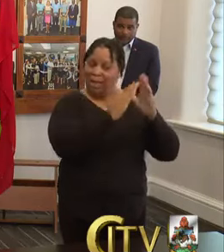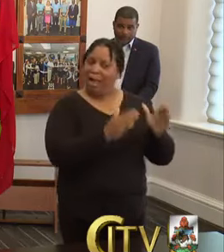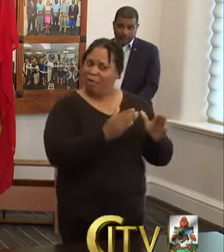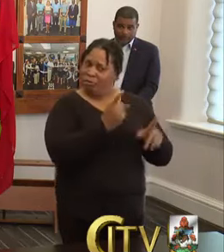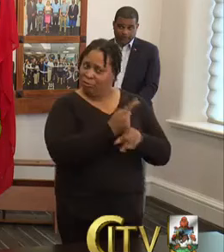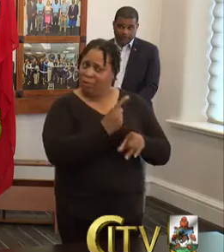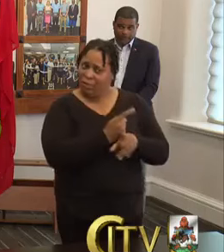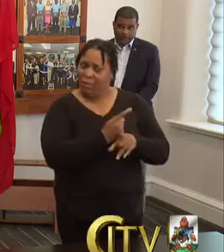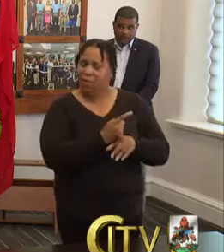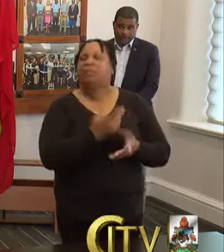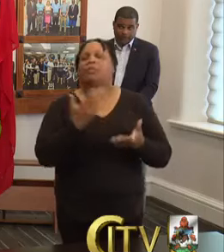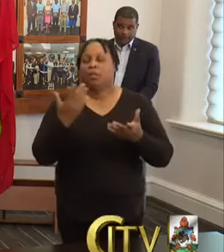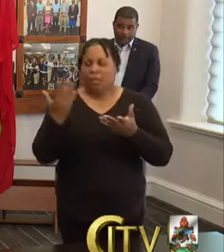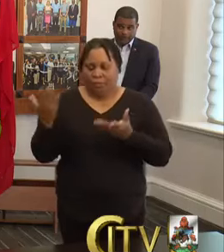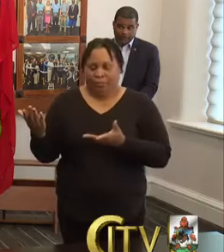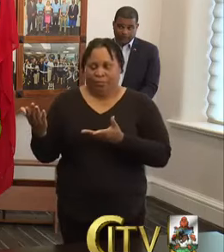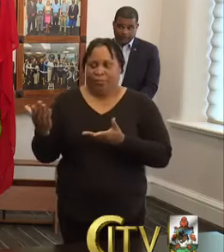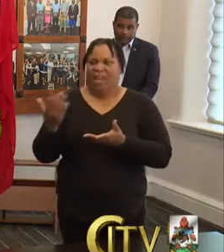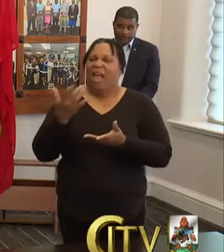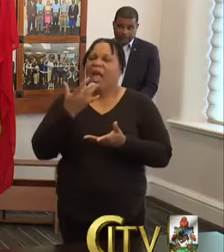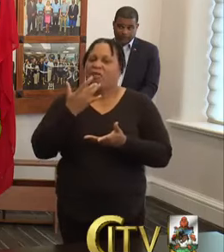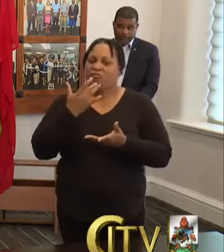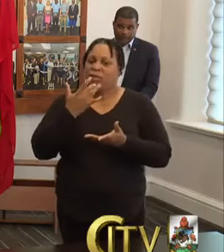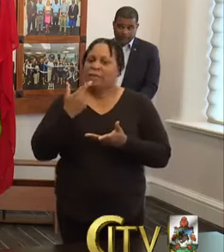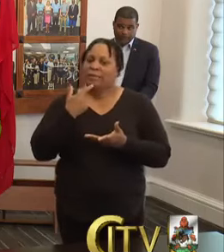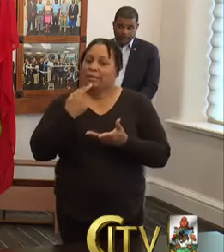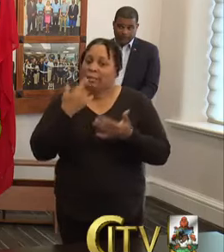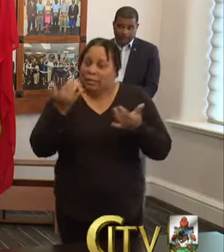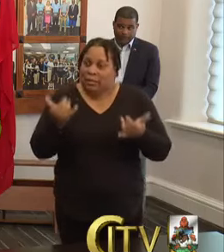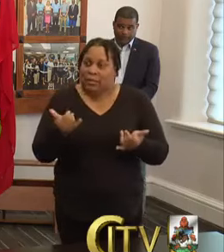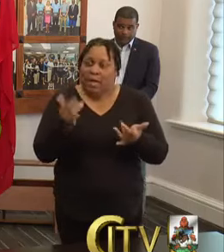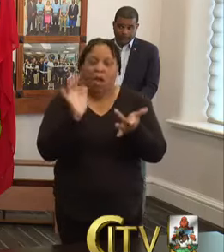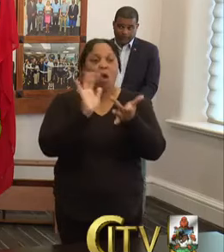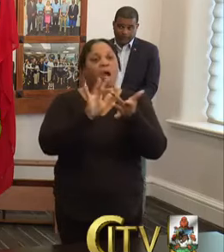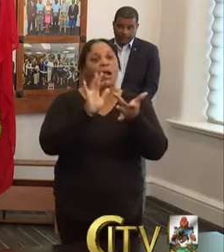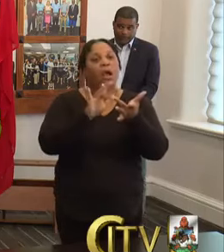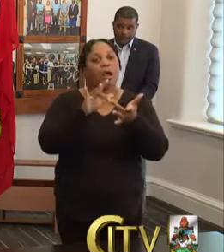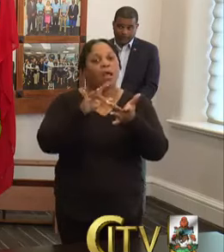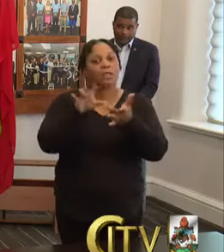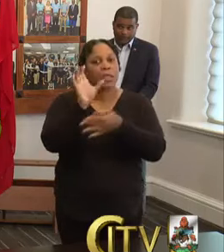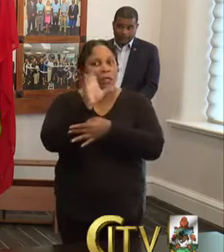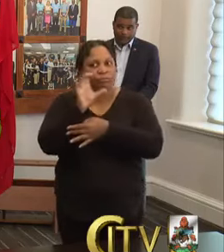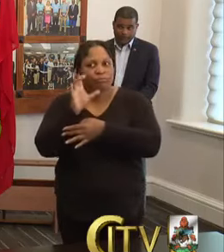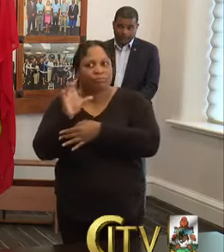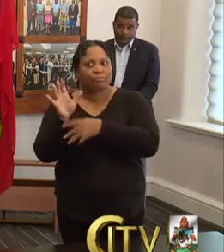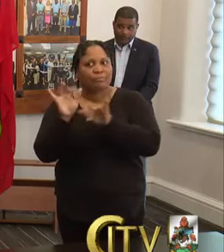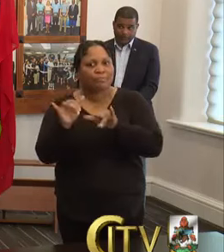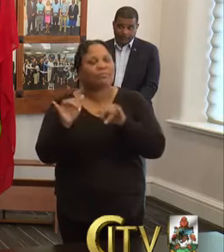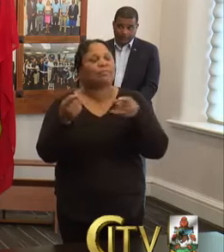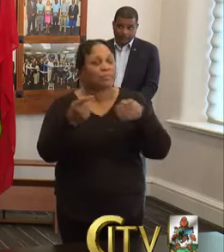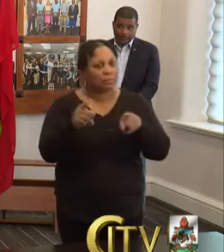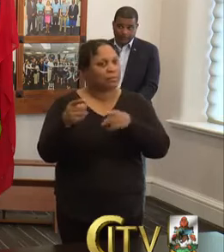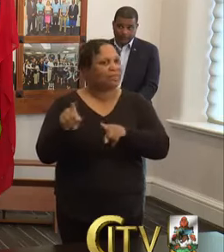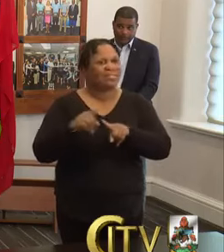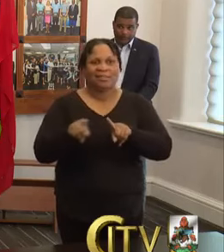At this, at this point, I would rather say that the contact tracing is still ongoing, but it's safe to say that it was not with respect to